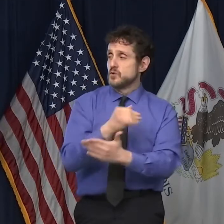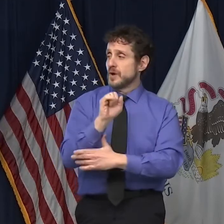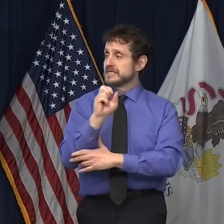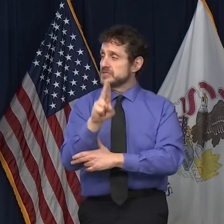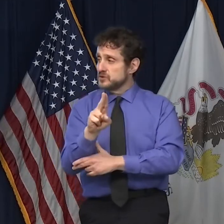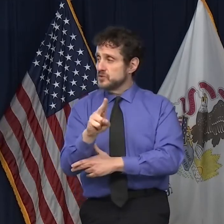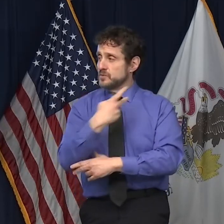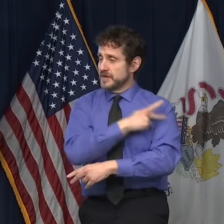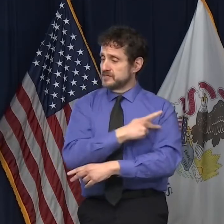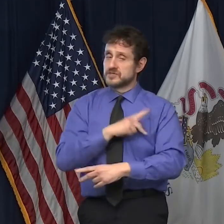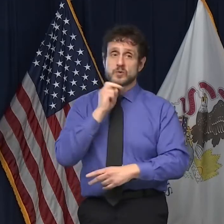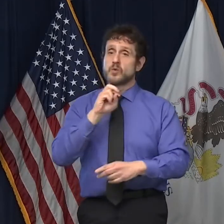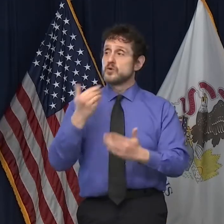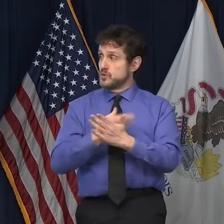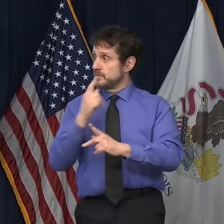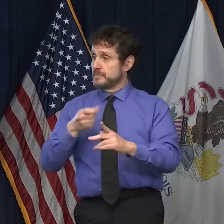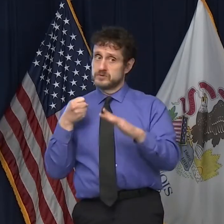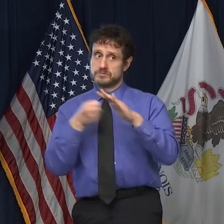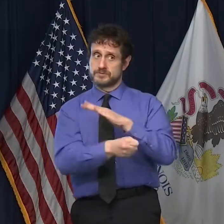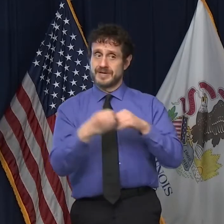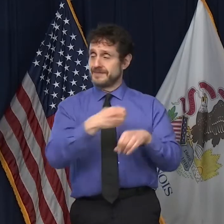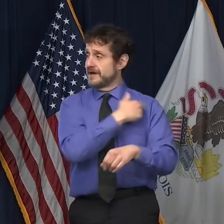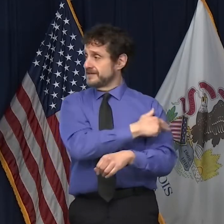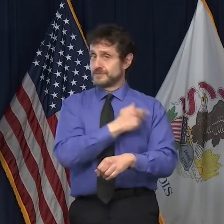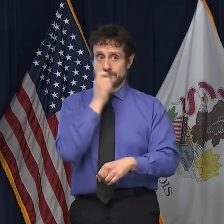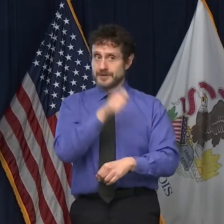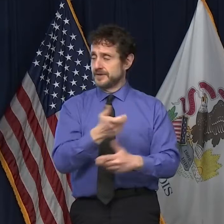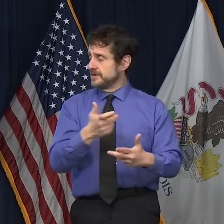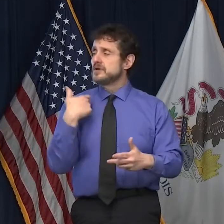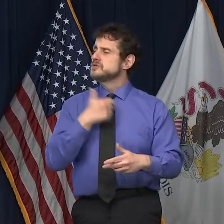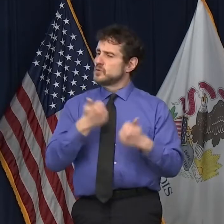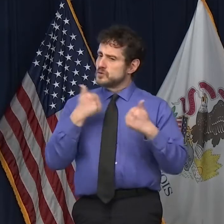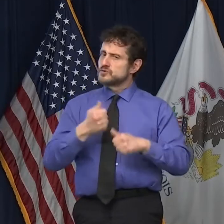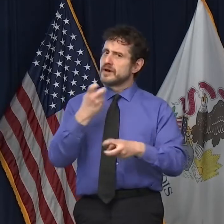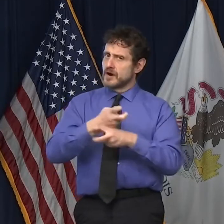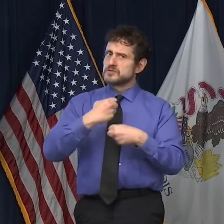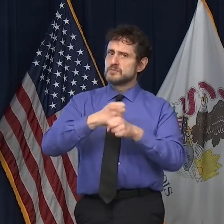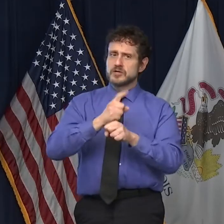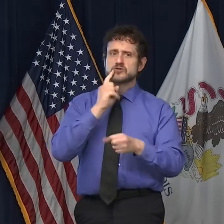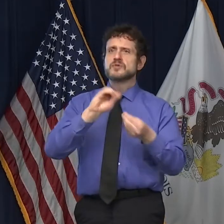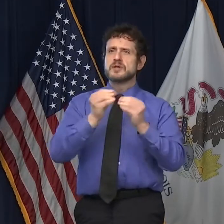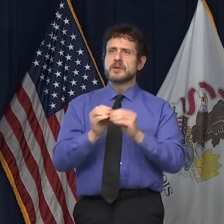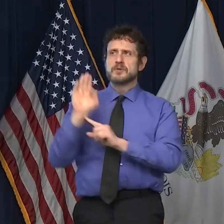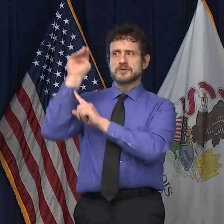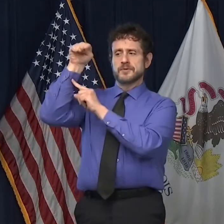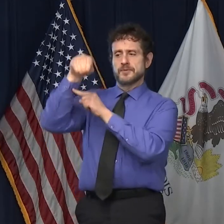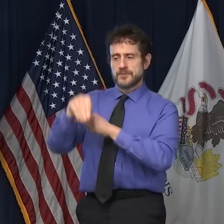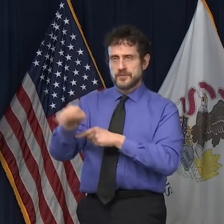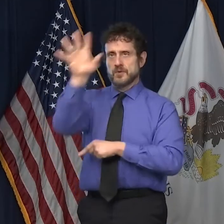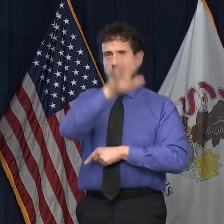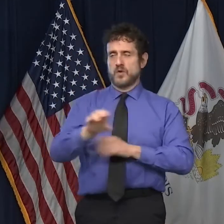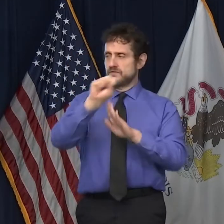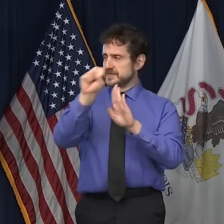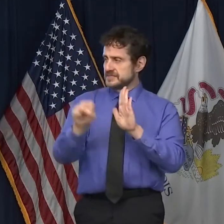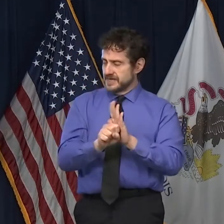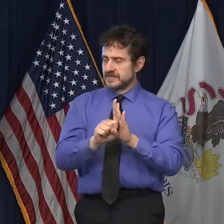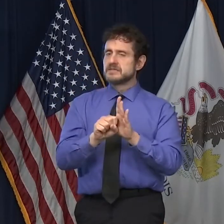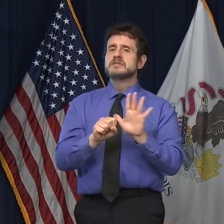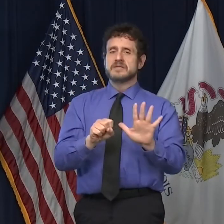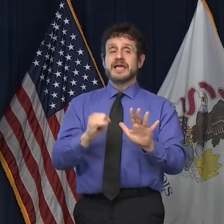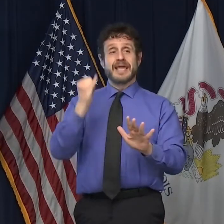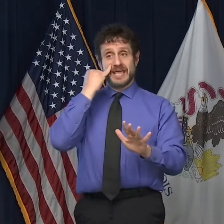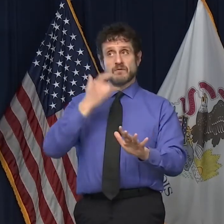even new hospitalizations, and so we're trying very hard to bring it down all across the state before we start to relieve the